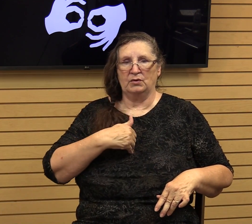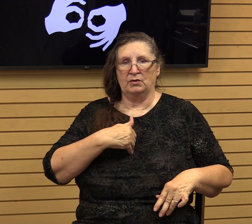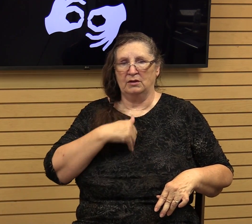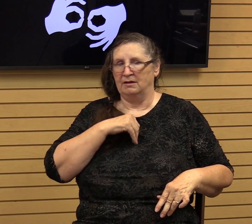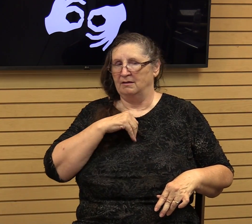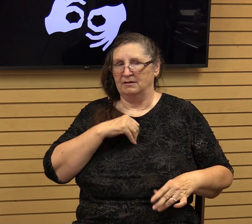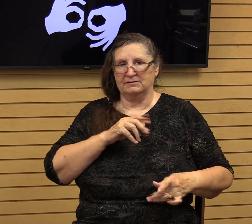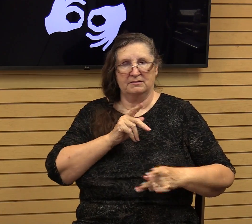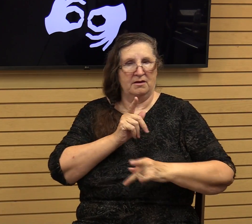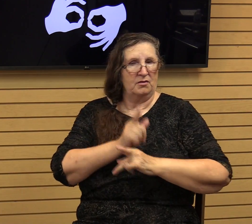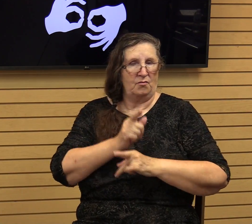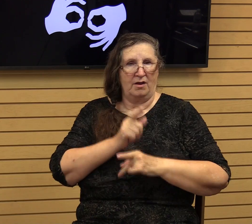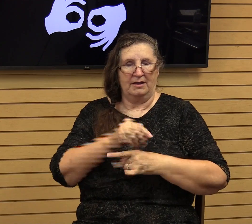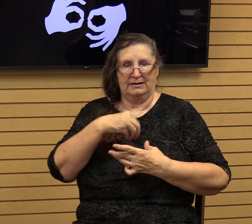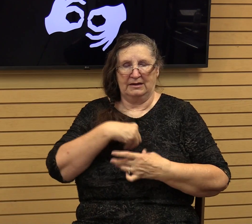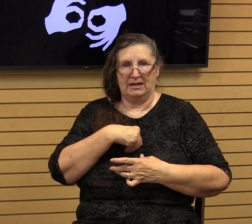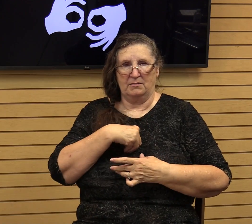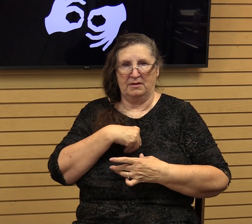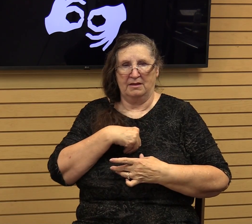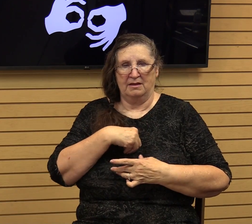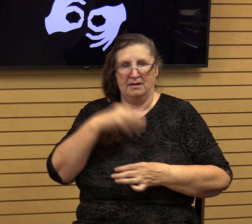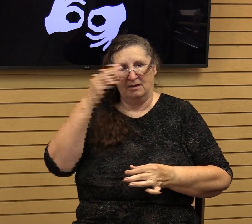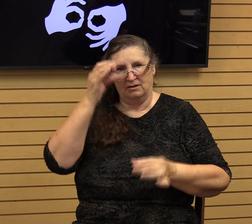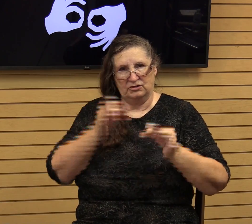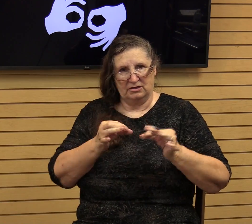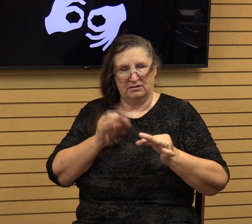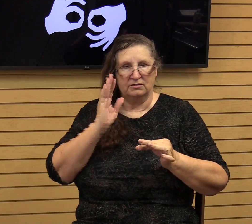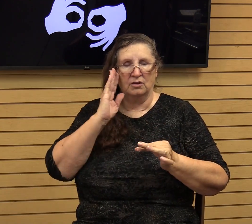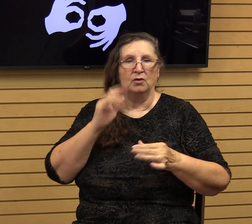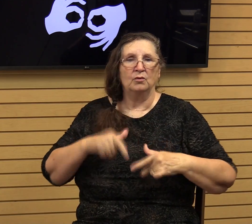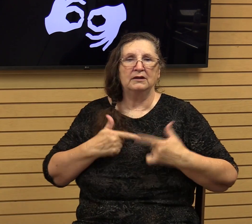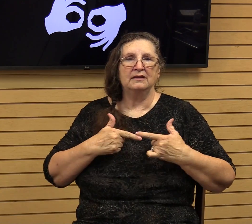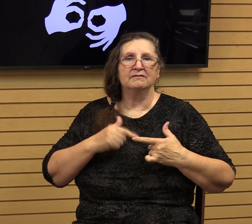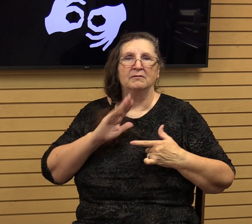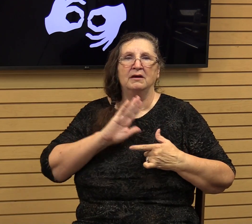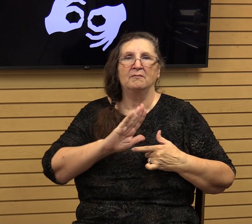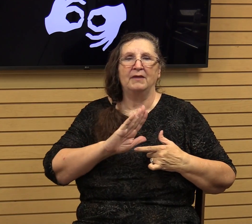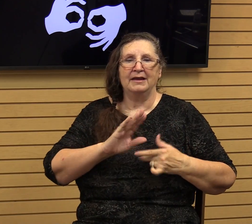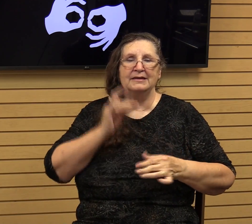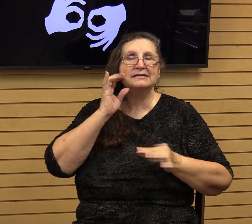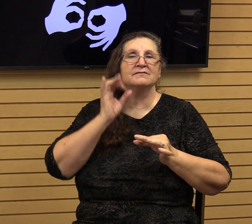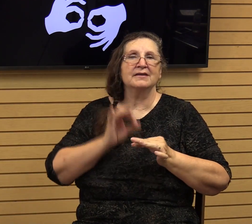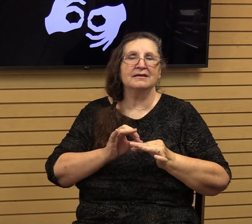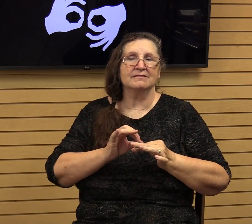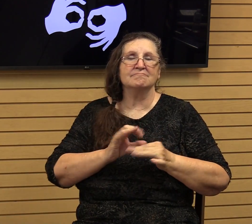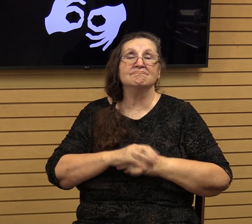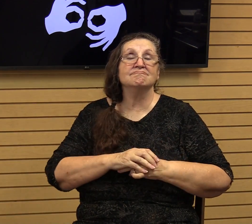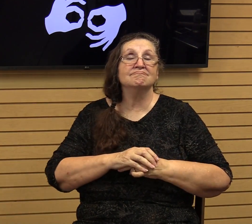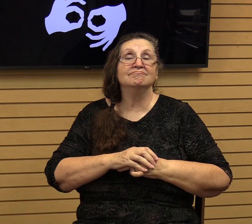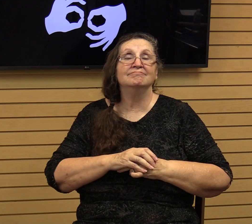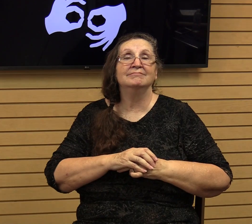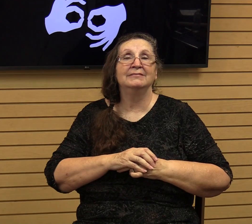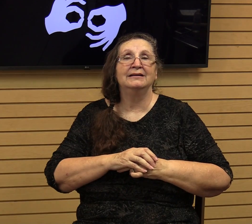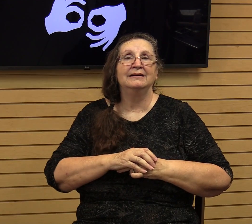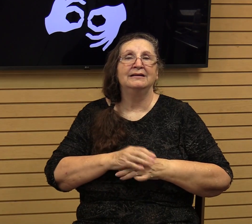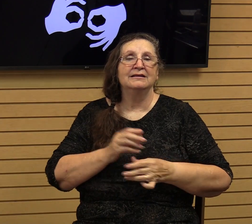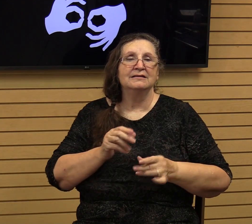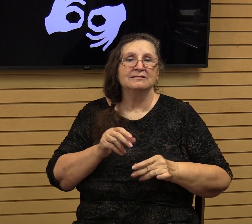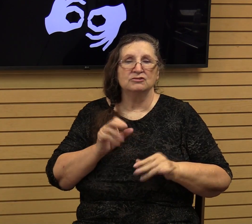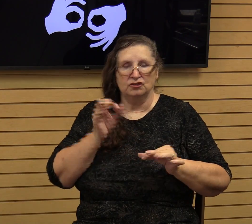in him, but the just shall live by his faith. The just shall live